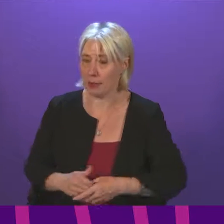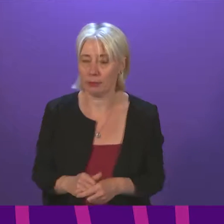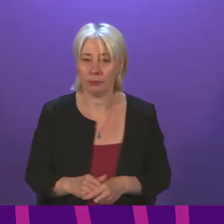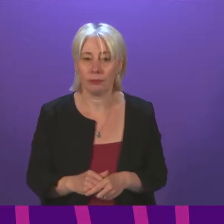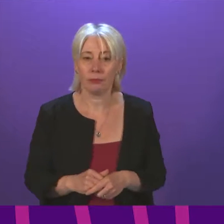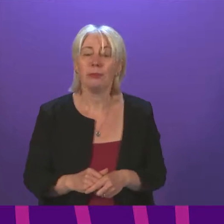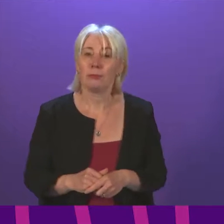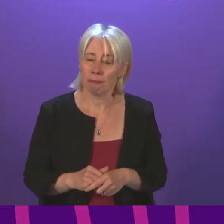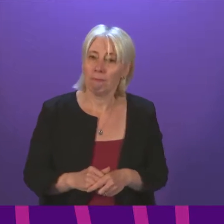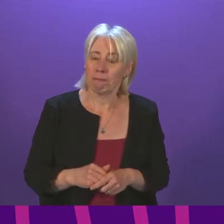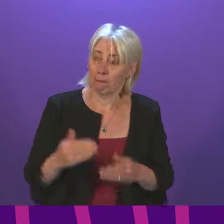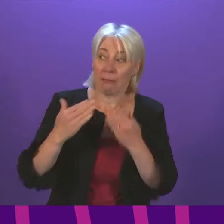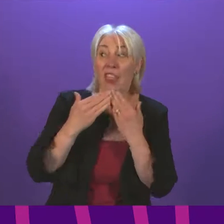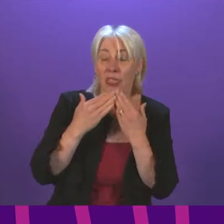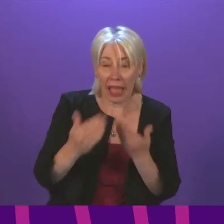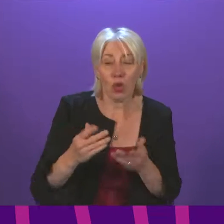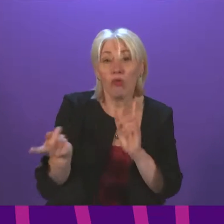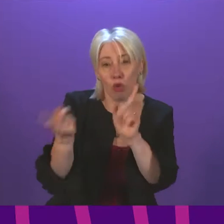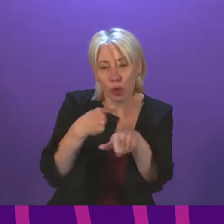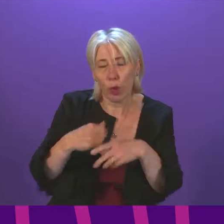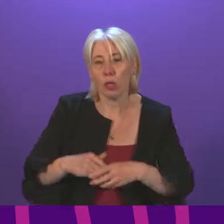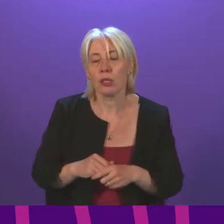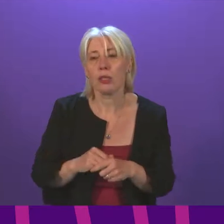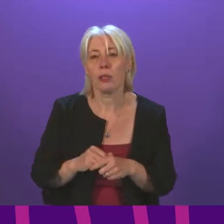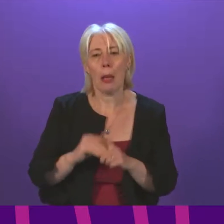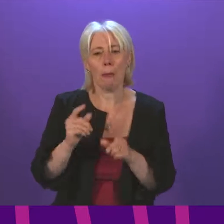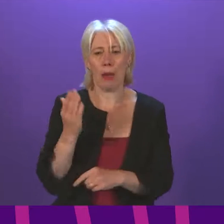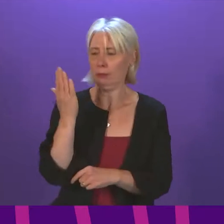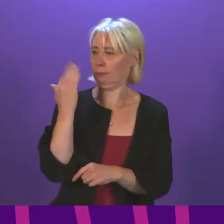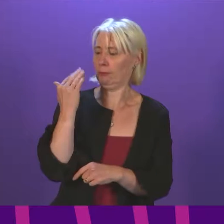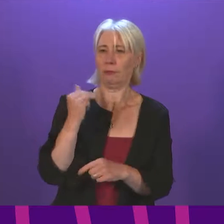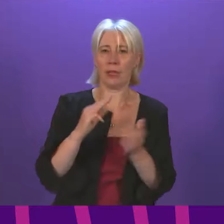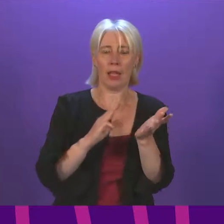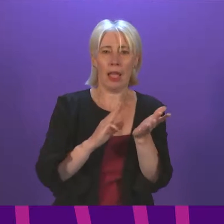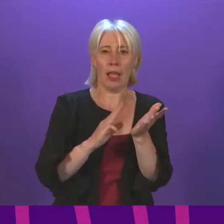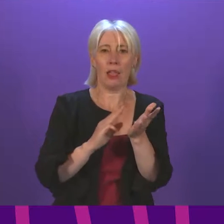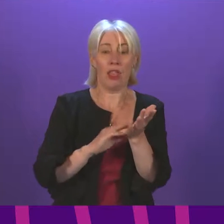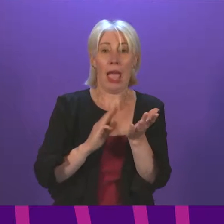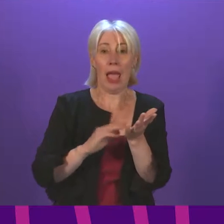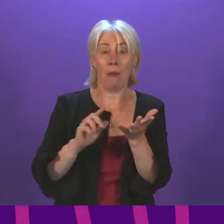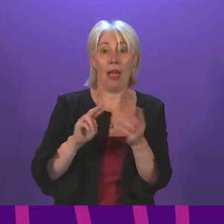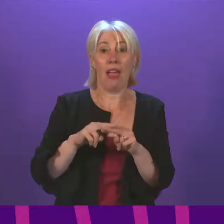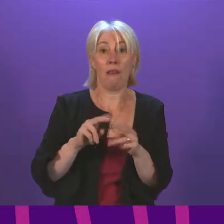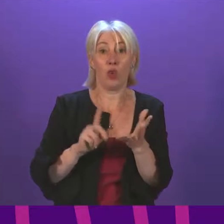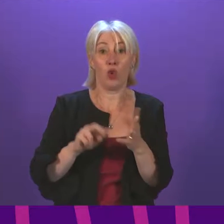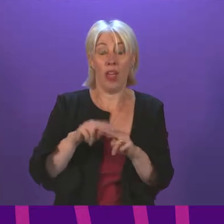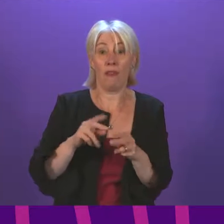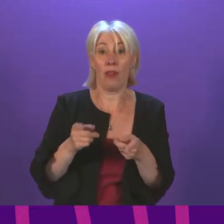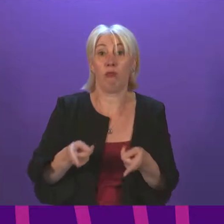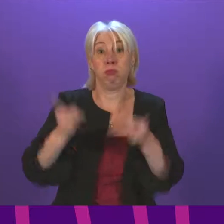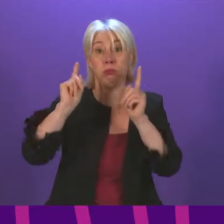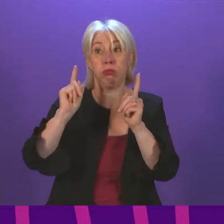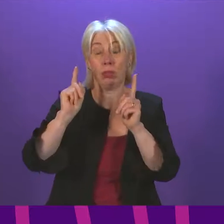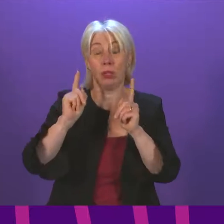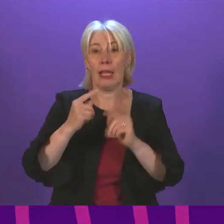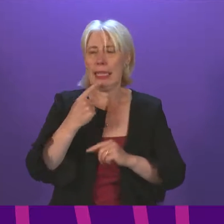I thank the Cabinet Secretary for that response. Given the recent comments from NFUS Chief Executive Scott Walker, who pointed